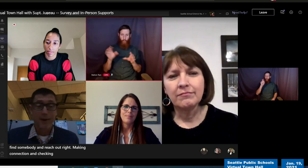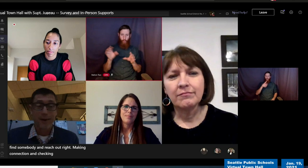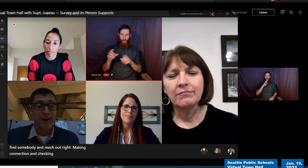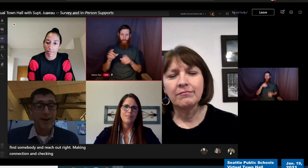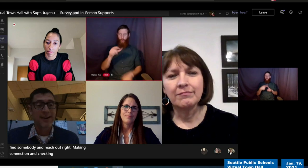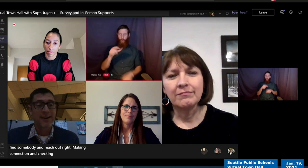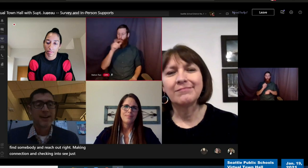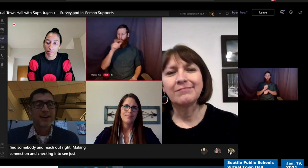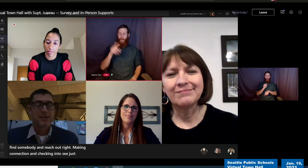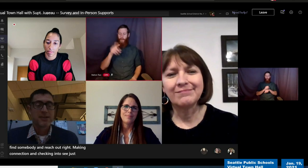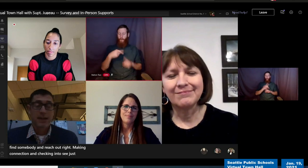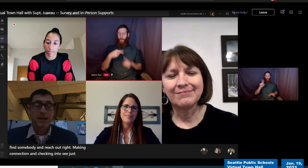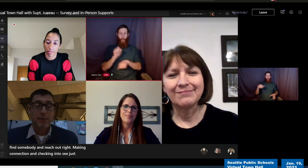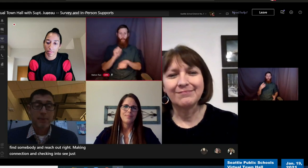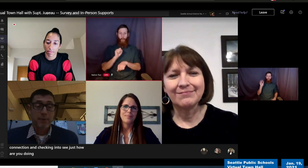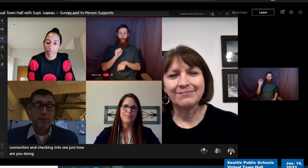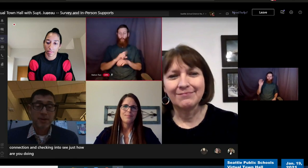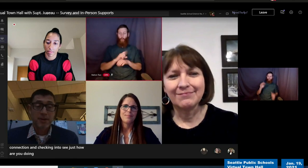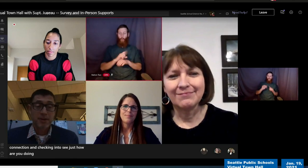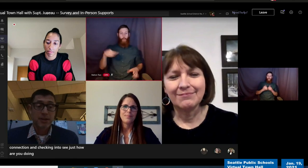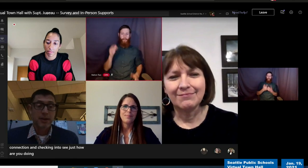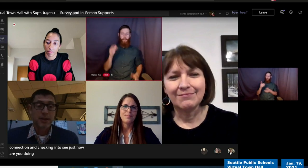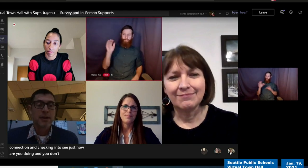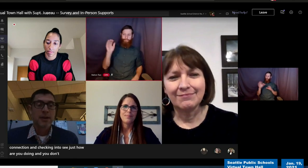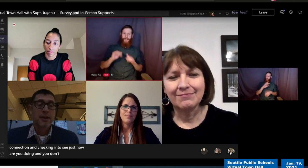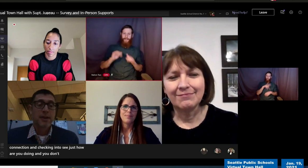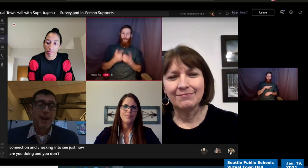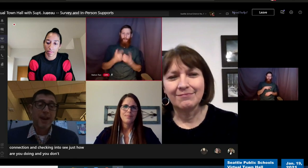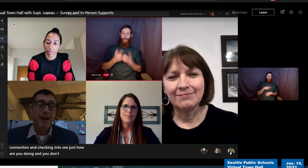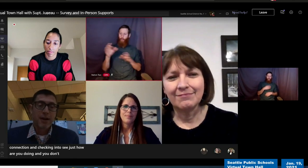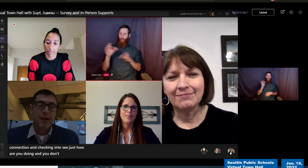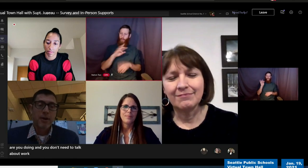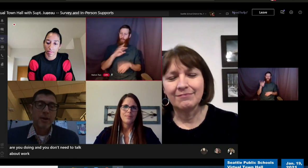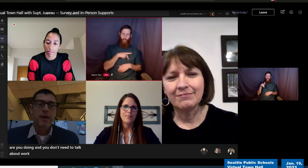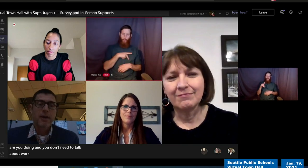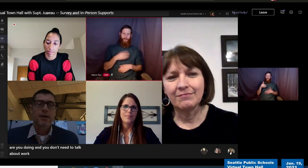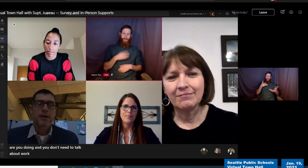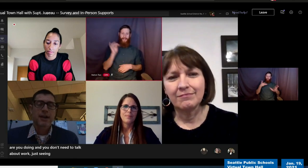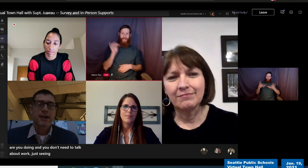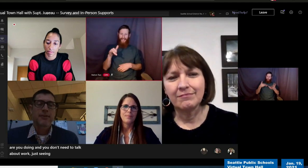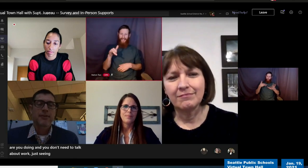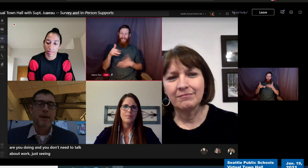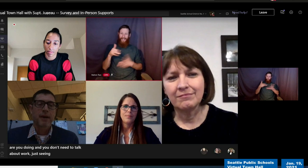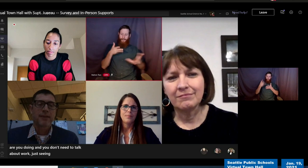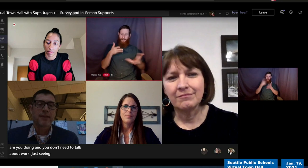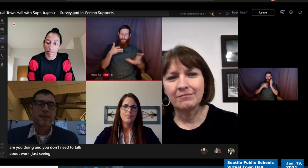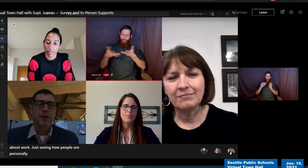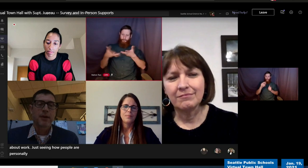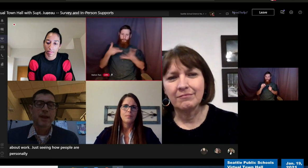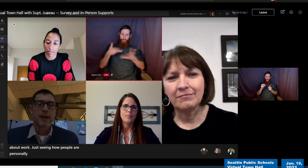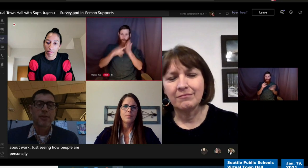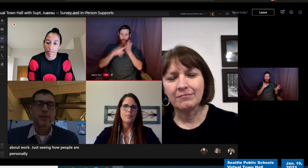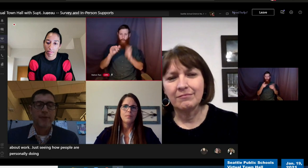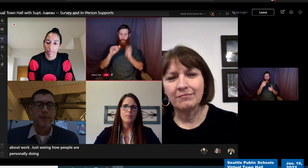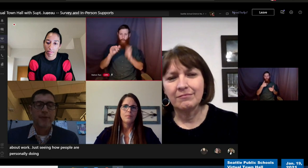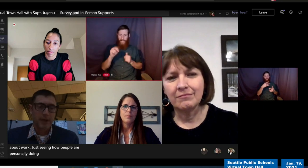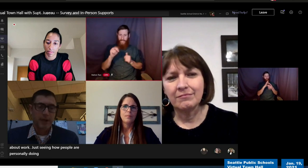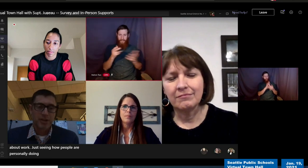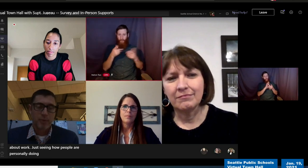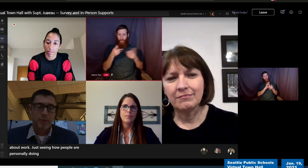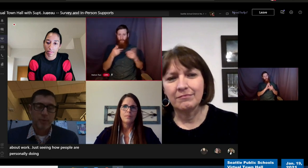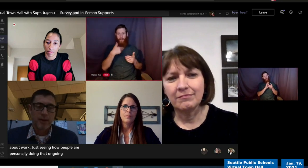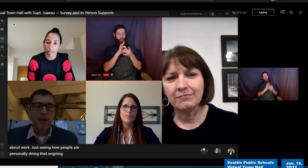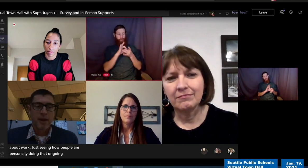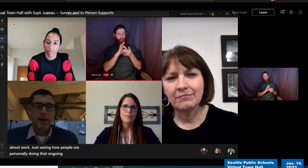Just seeing how people are personally doing and that ongoing check ins by someone that you have a relationship with